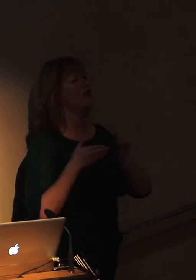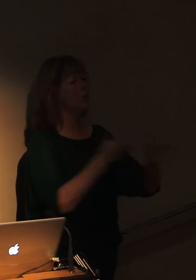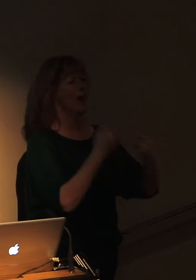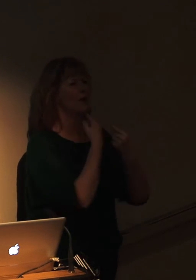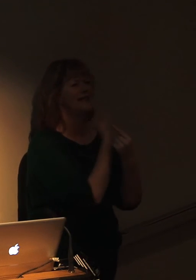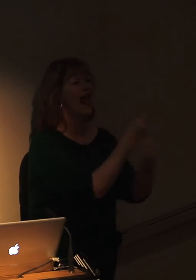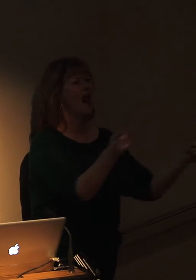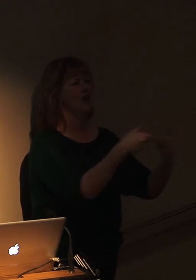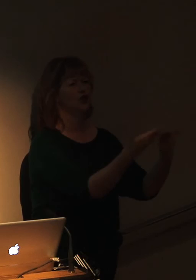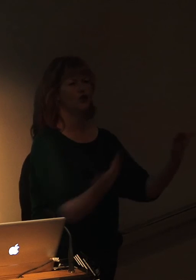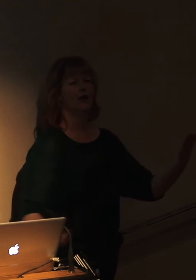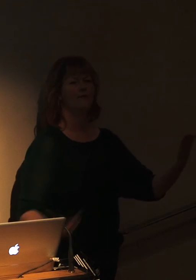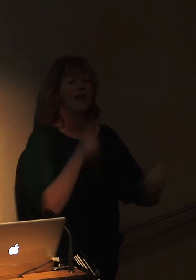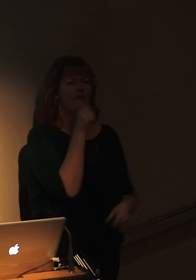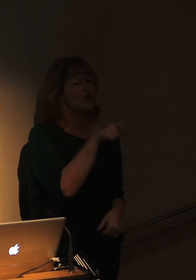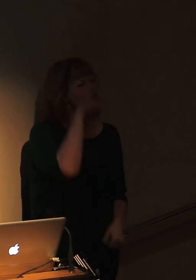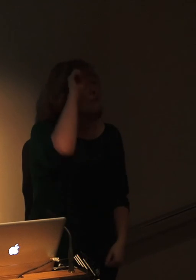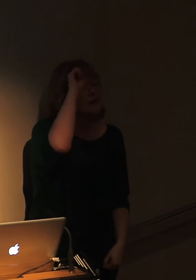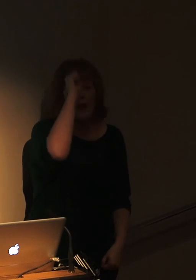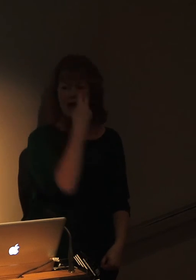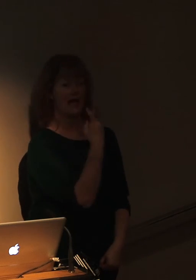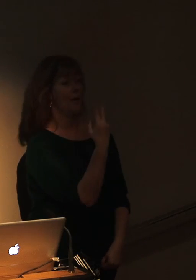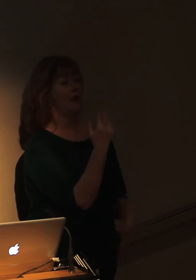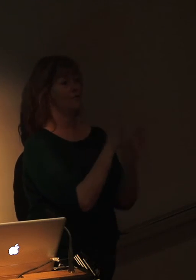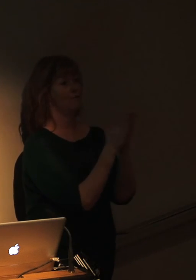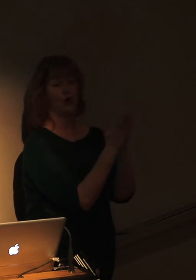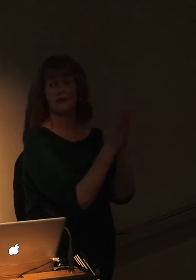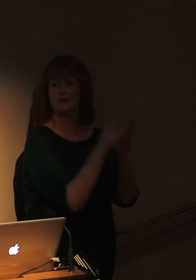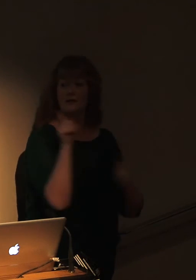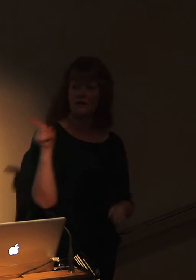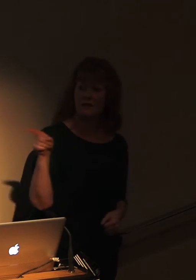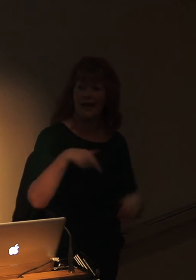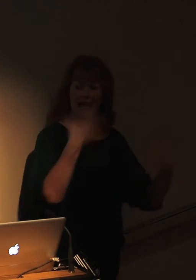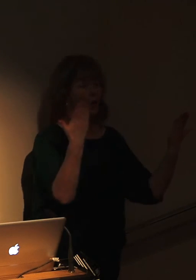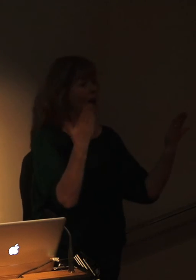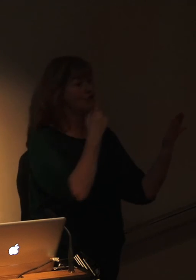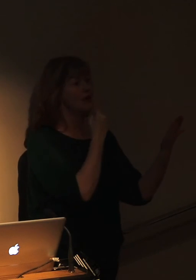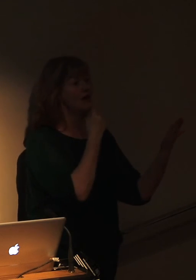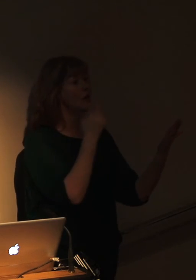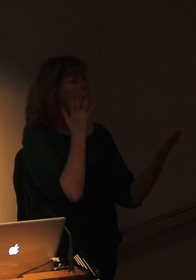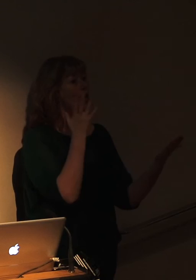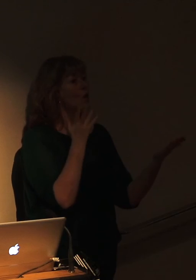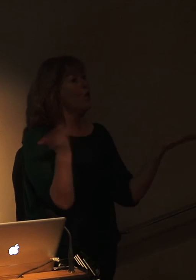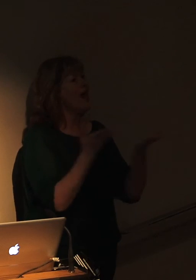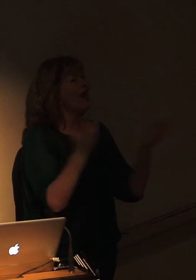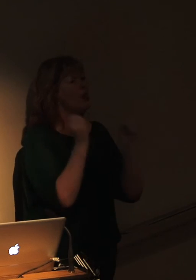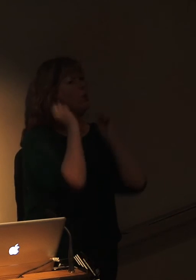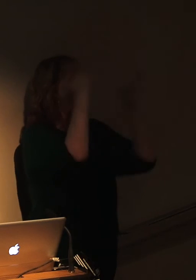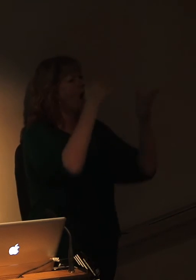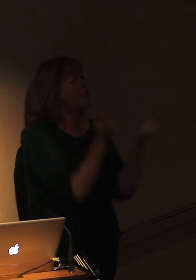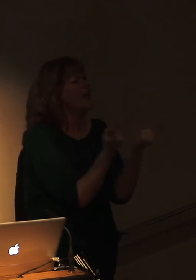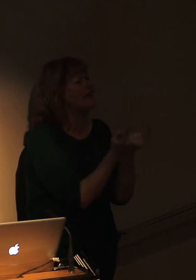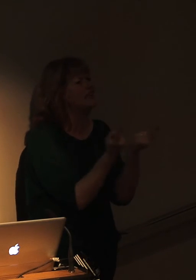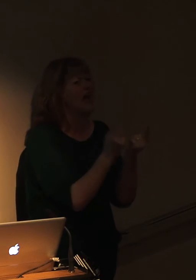you remember, for instance, a couple of books here. Anyone read Where the Wild Things Are? Did your mum and dad read you those? Yep.